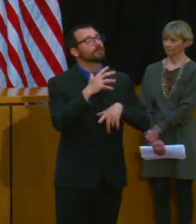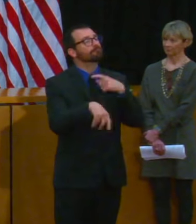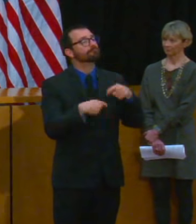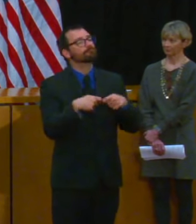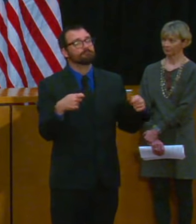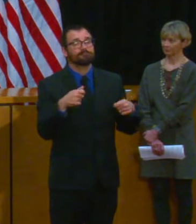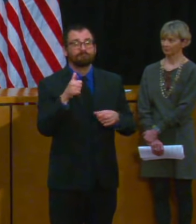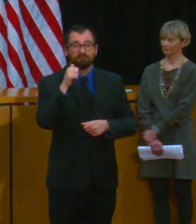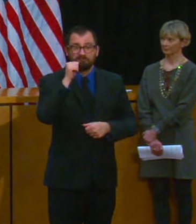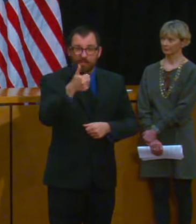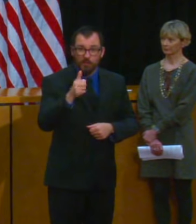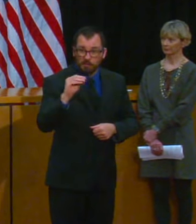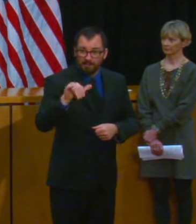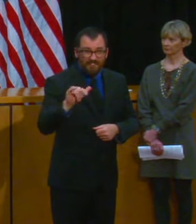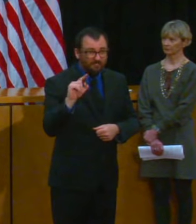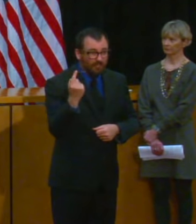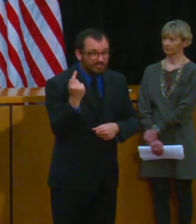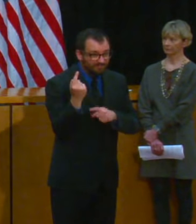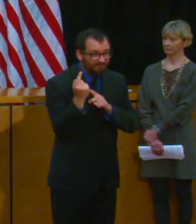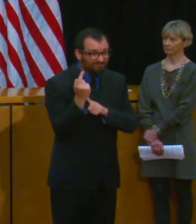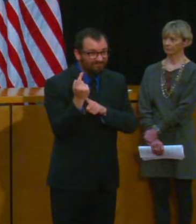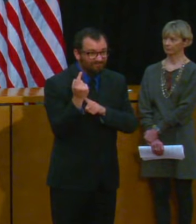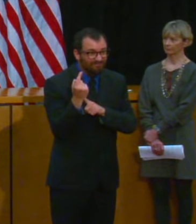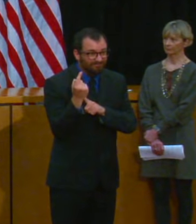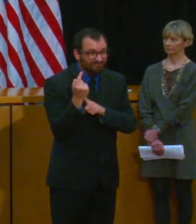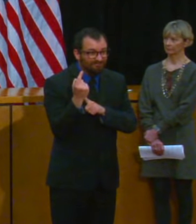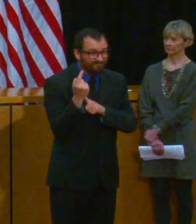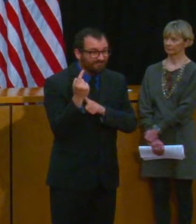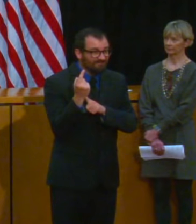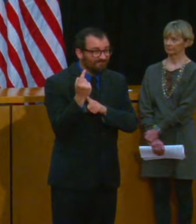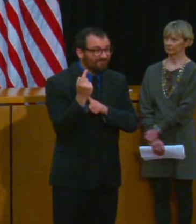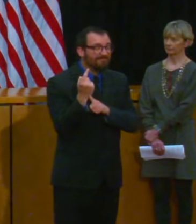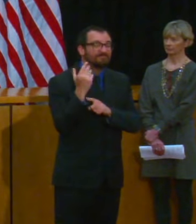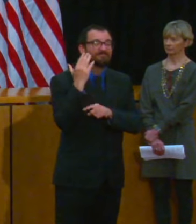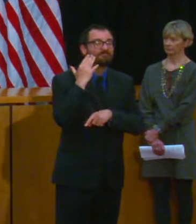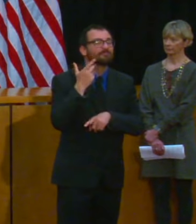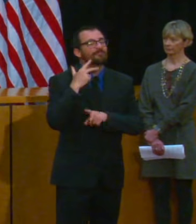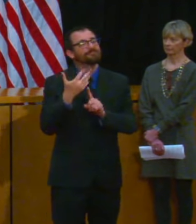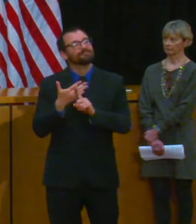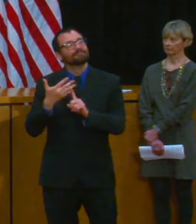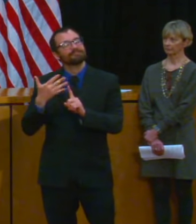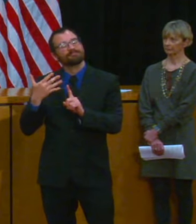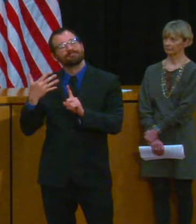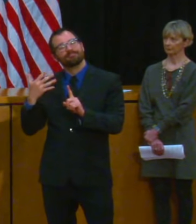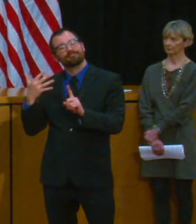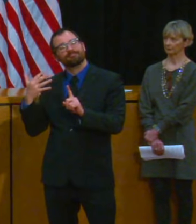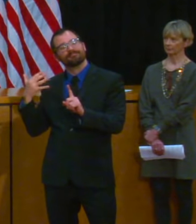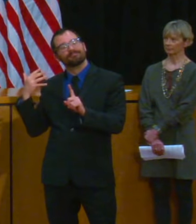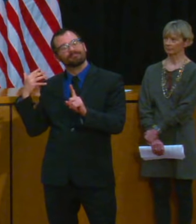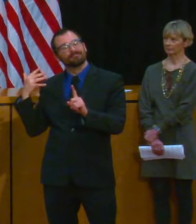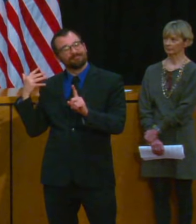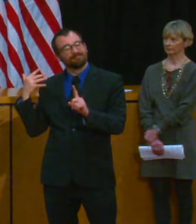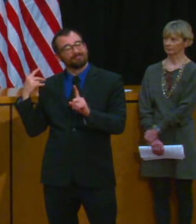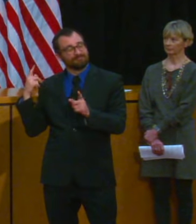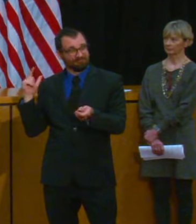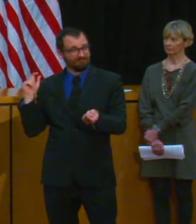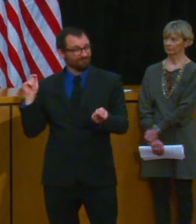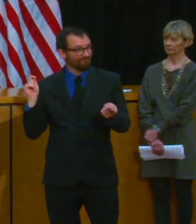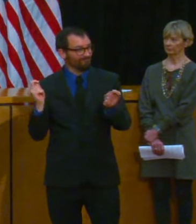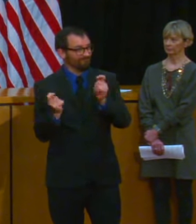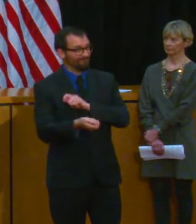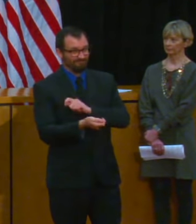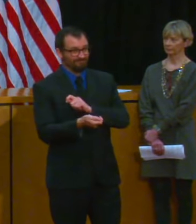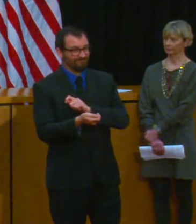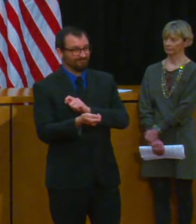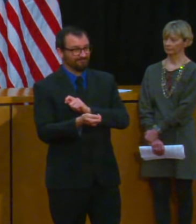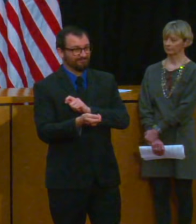kind of May 1st than the one we've had typically over the course of the past few years April obviously was a very long and very hard